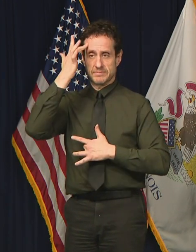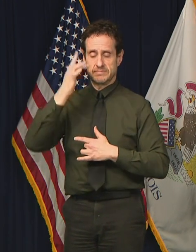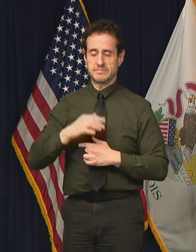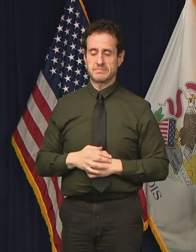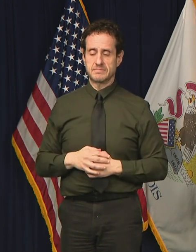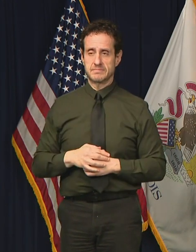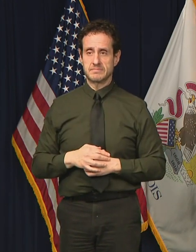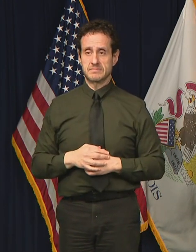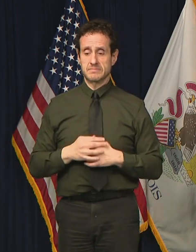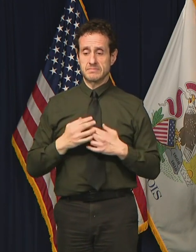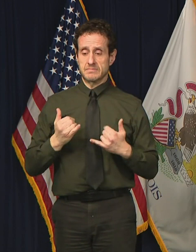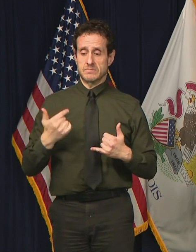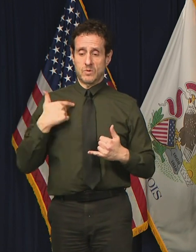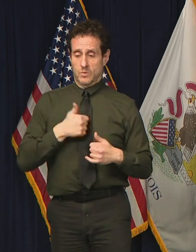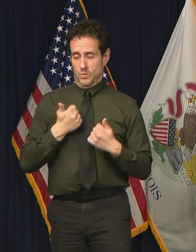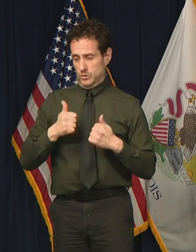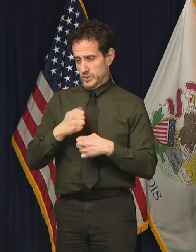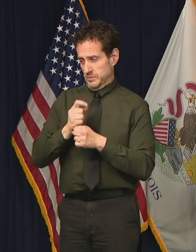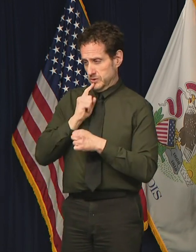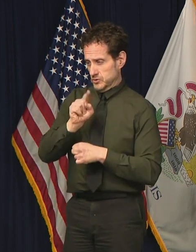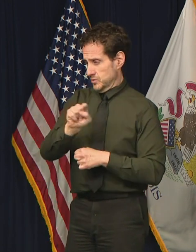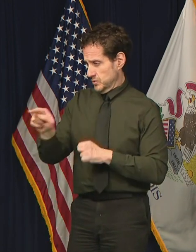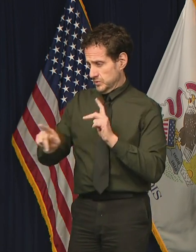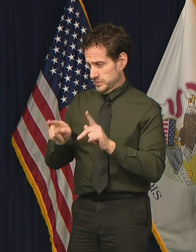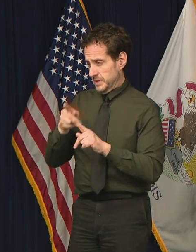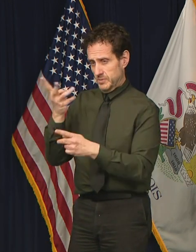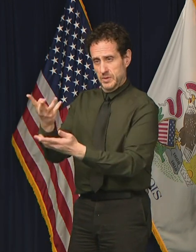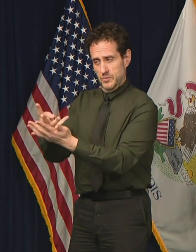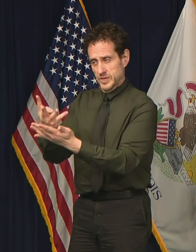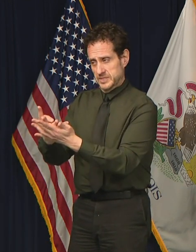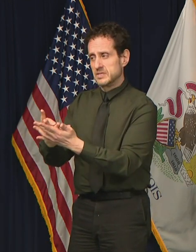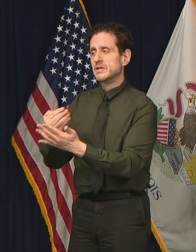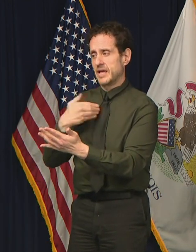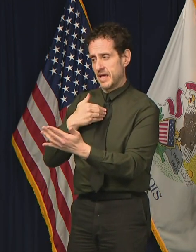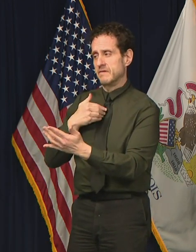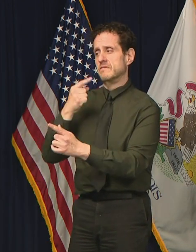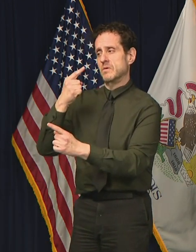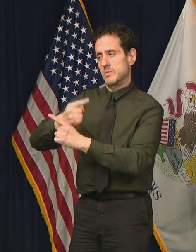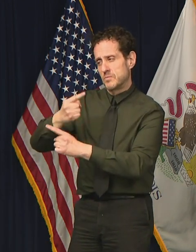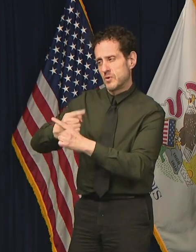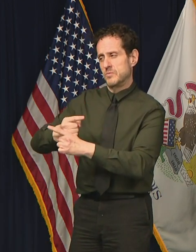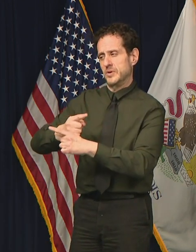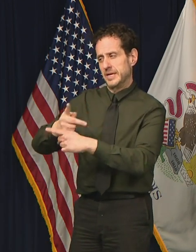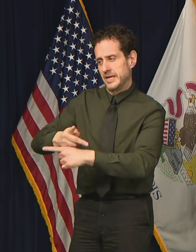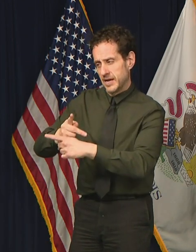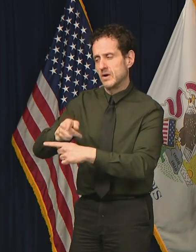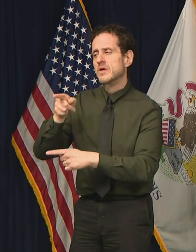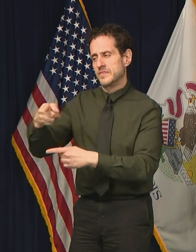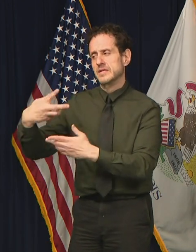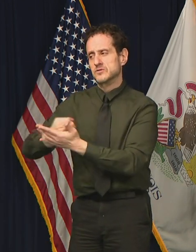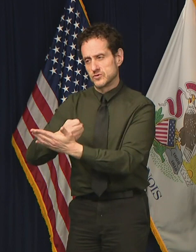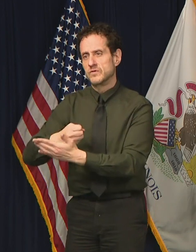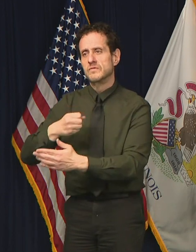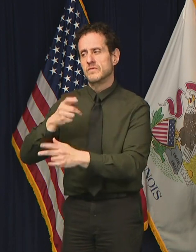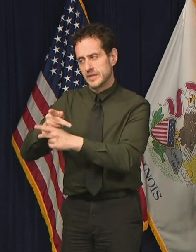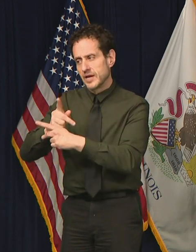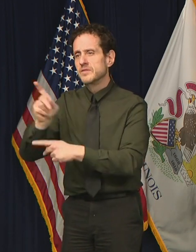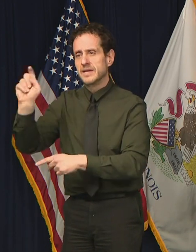now is ensuring that these incarcerated individuals receive the appropriate medical care that they deserve and need.